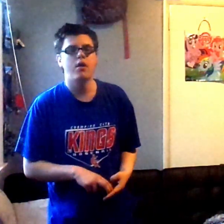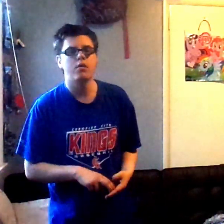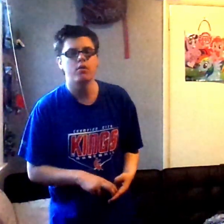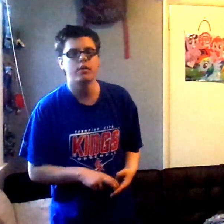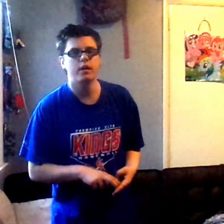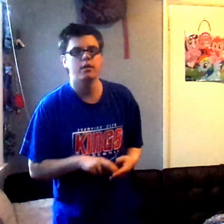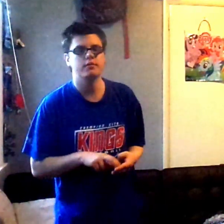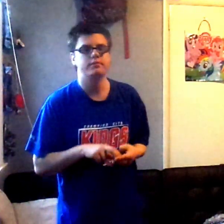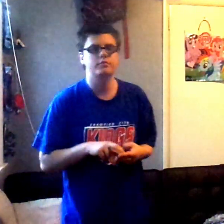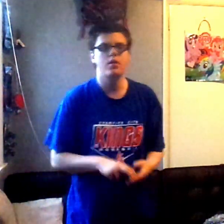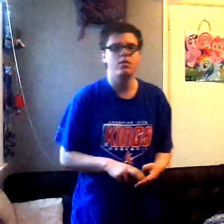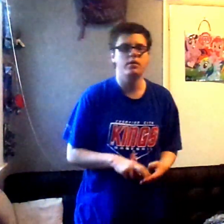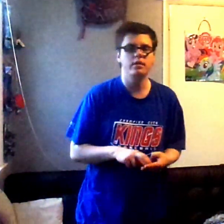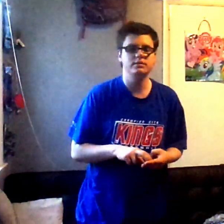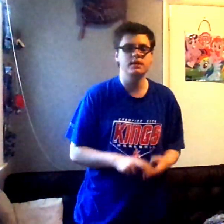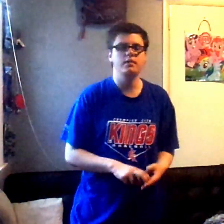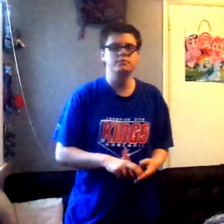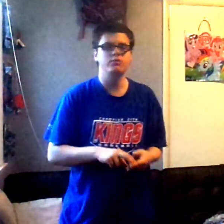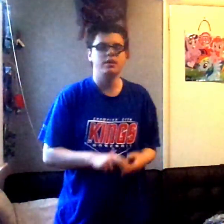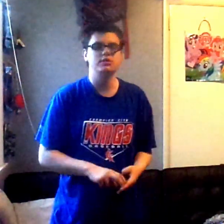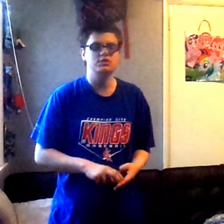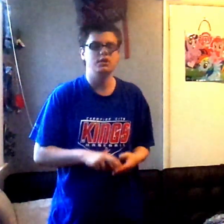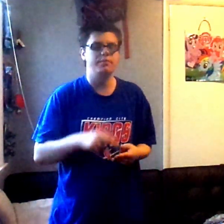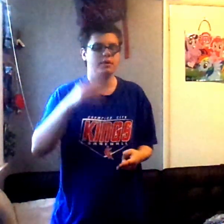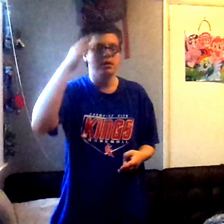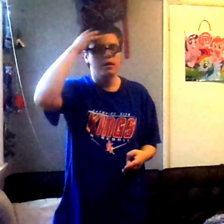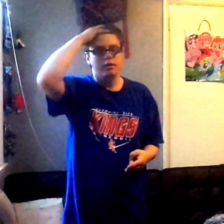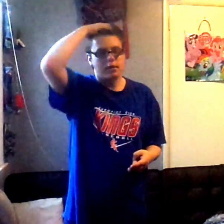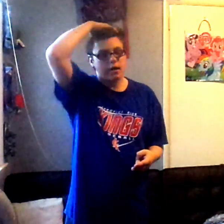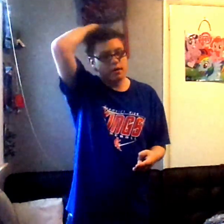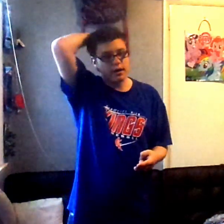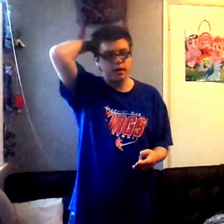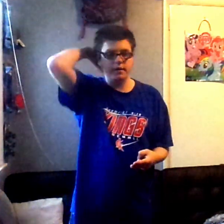her and Carly and Sam's relationship kind of ended.